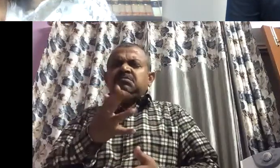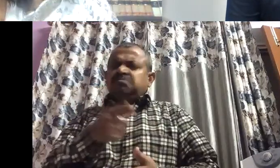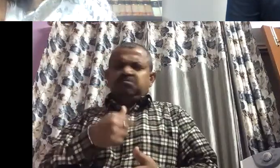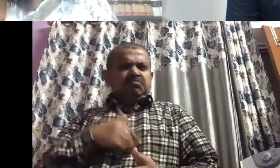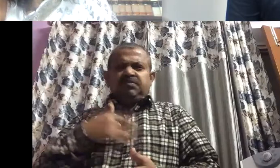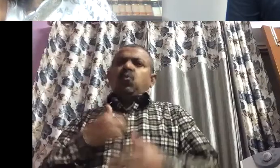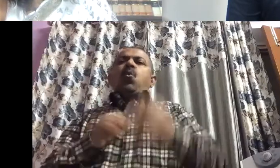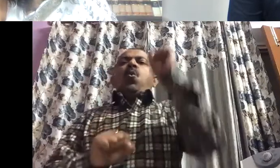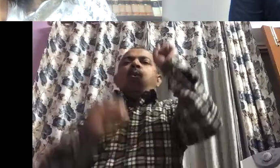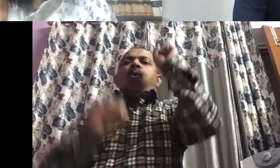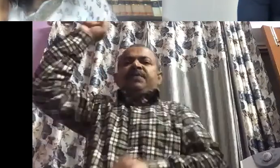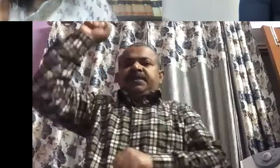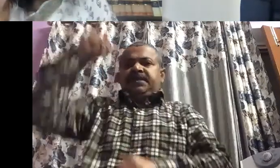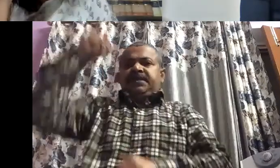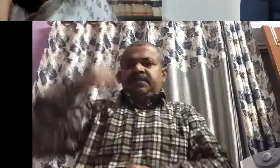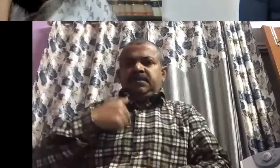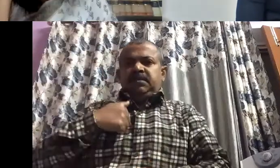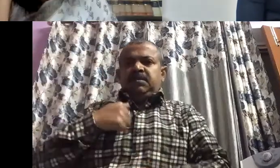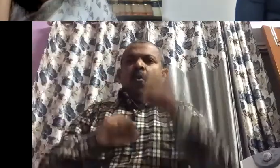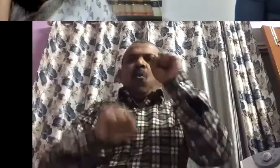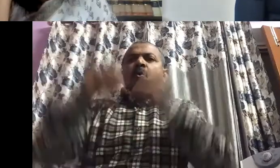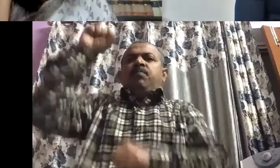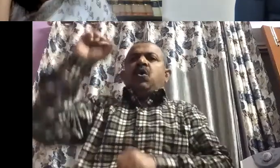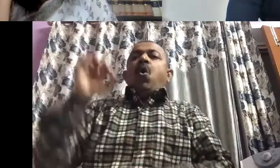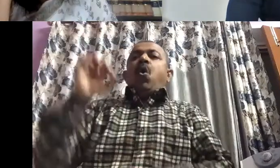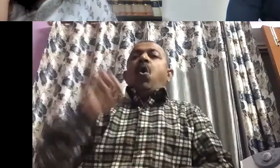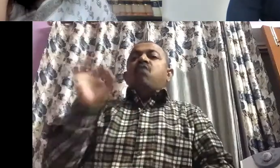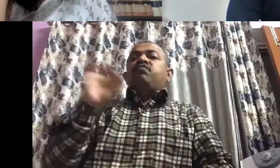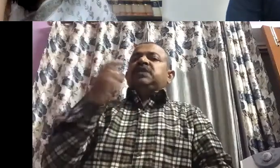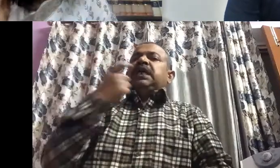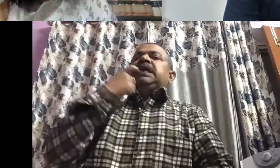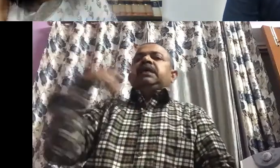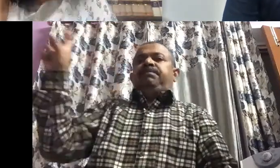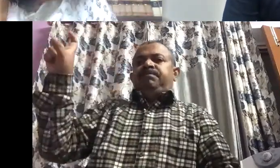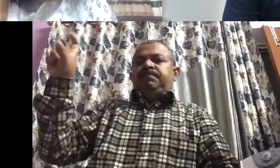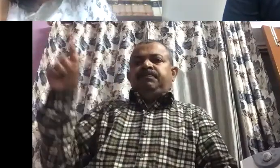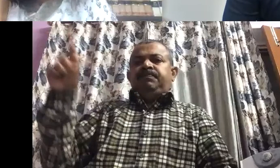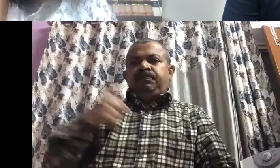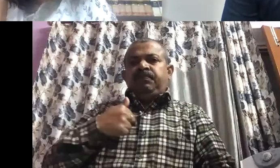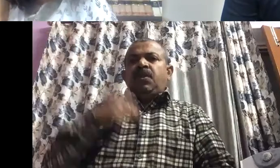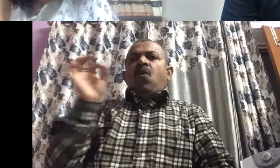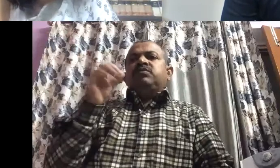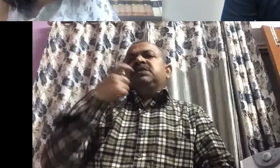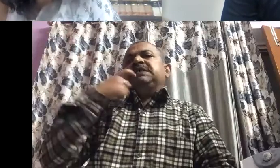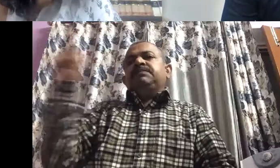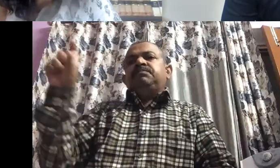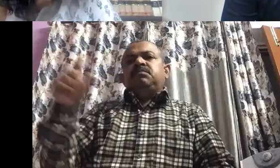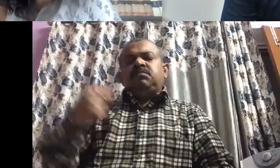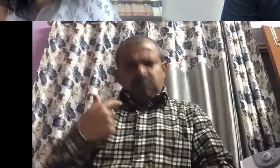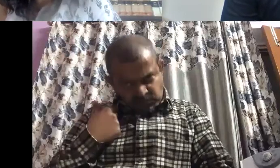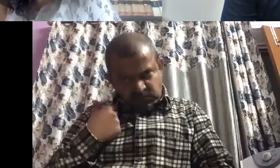Then I have seen, I think so, that vacancy is not true and people just taking